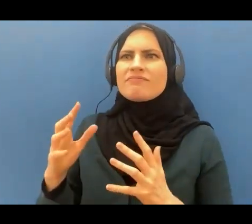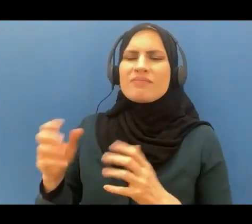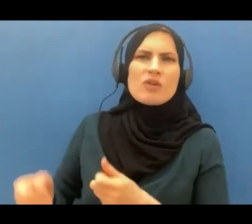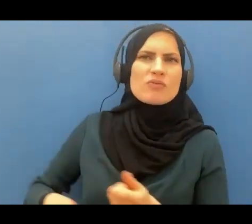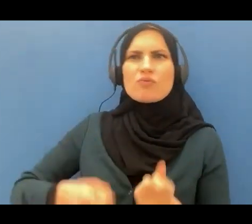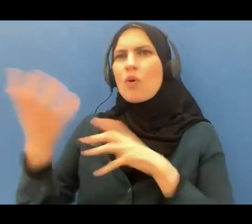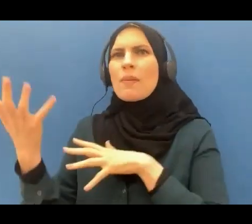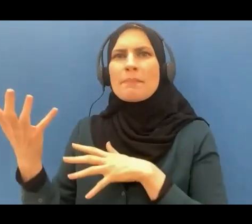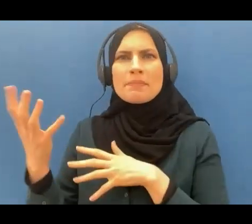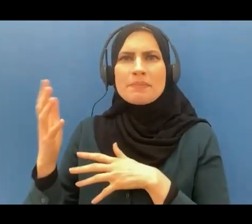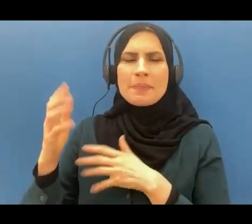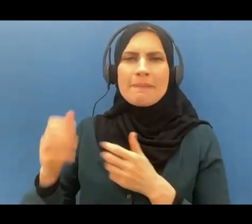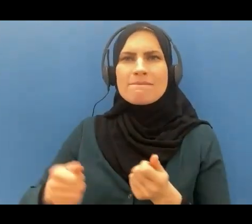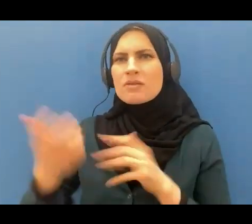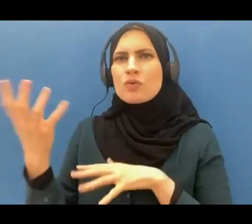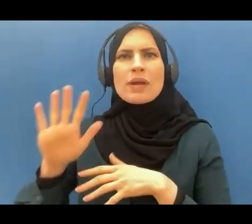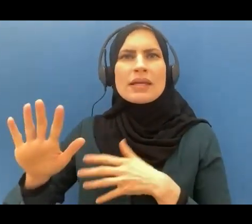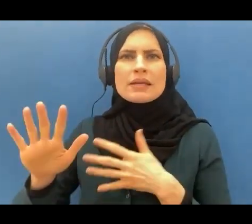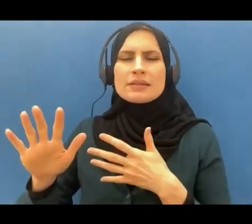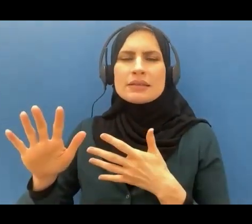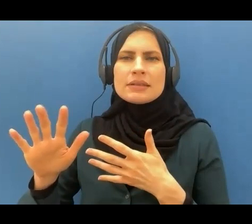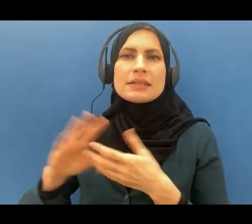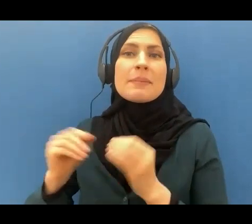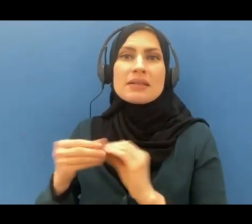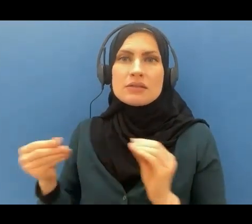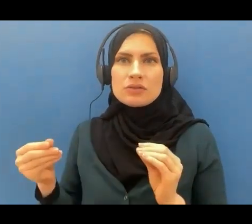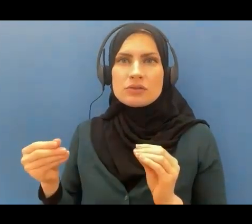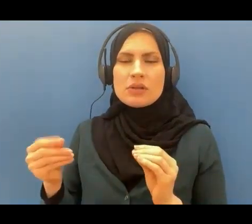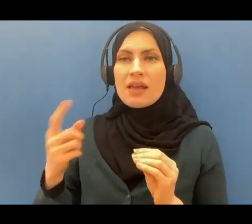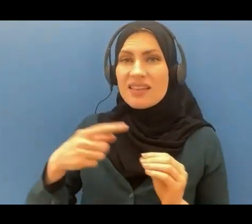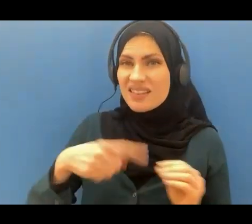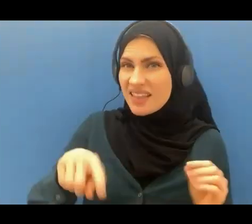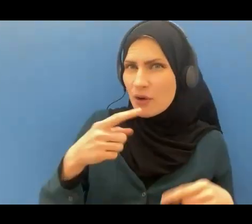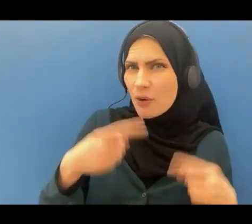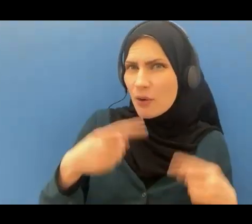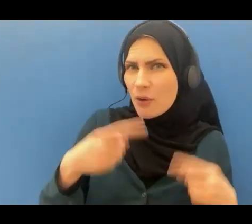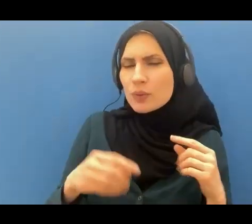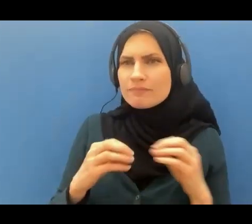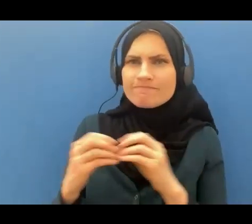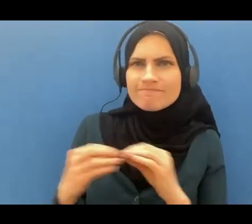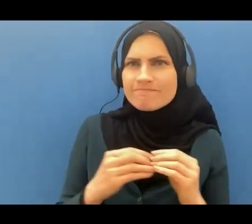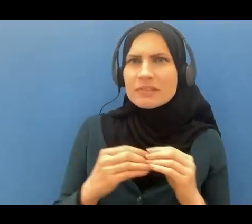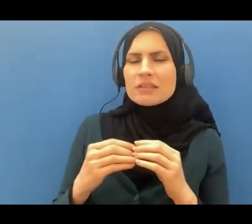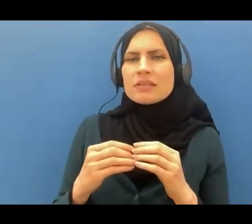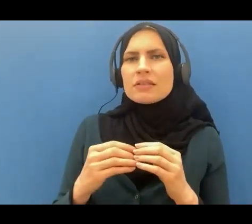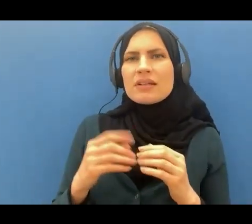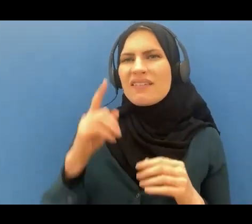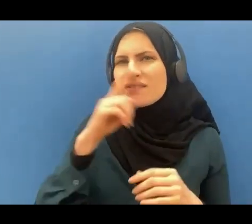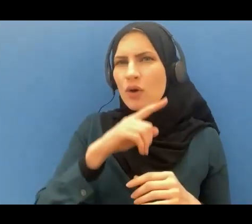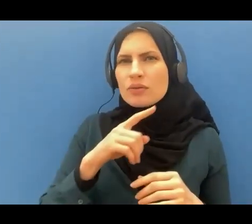and they argued and disputed by means of falsehood to refute the